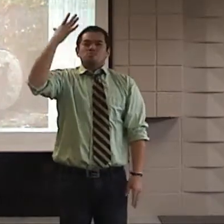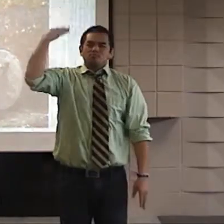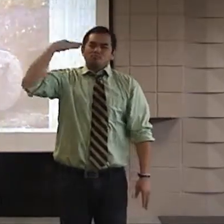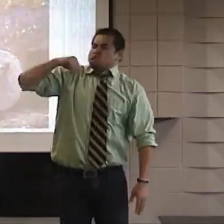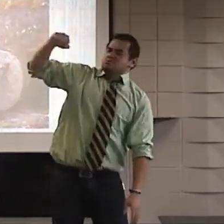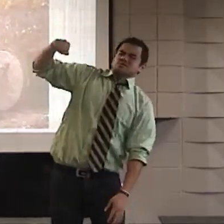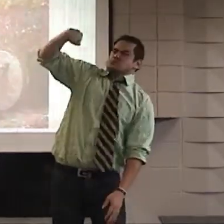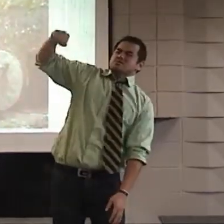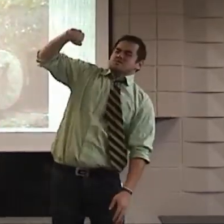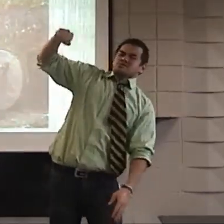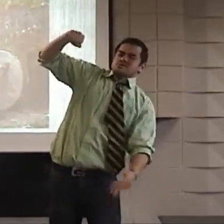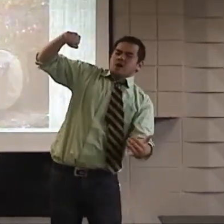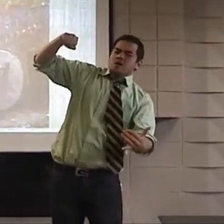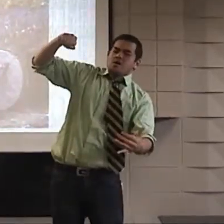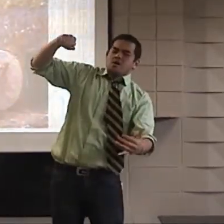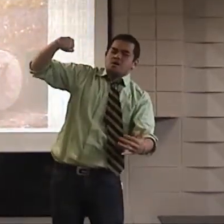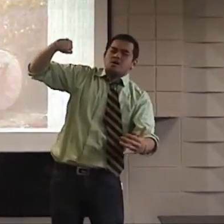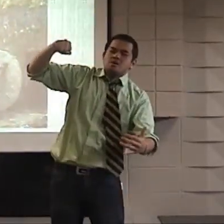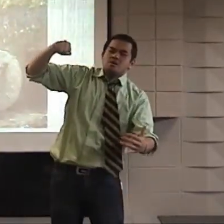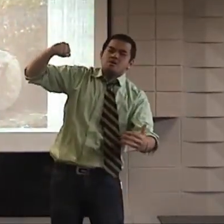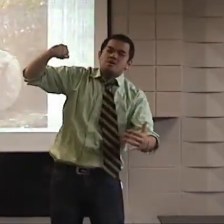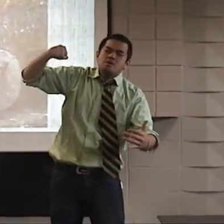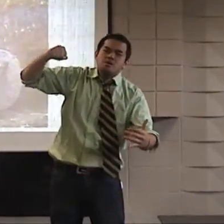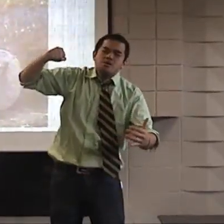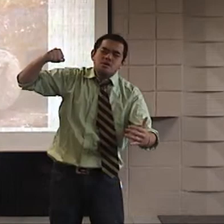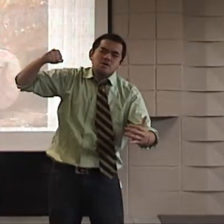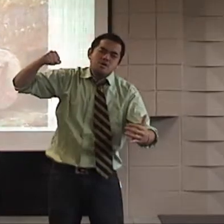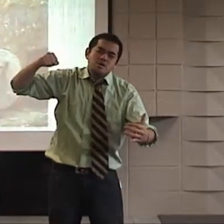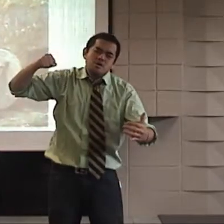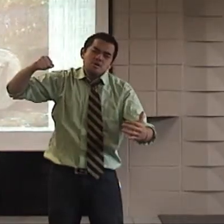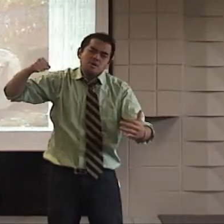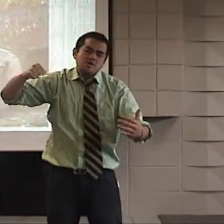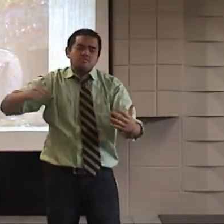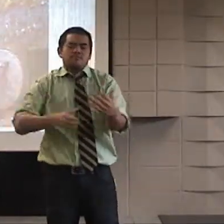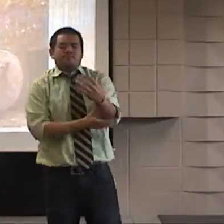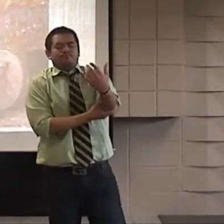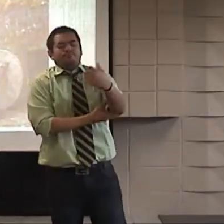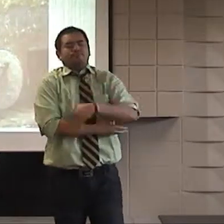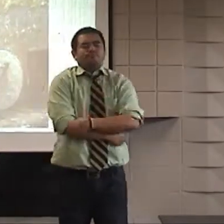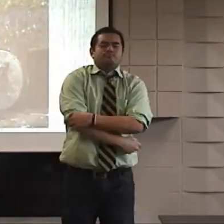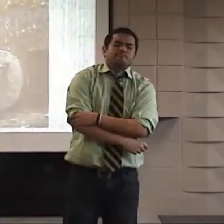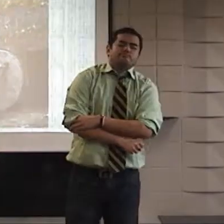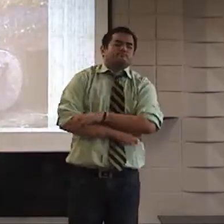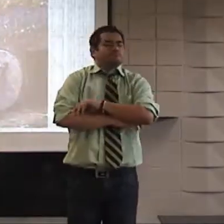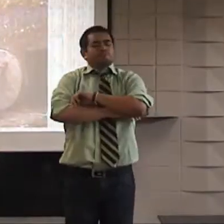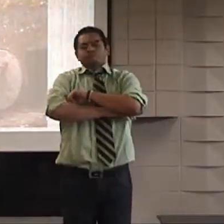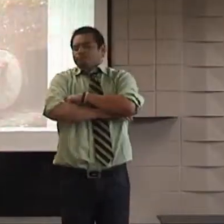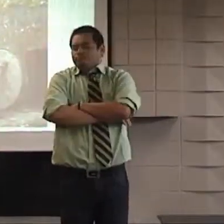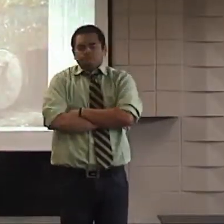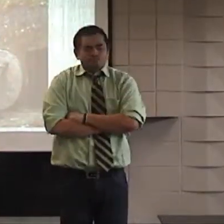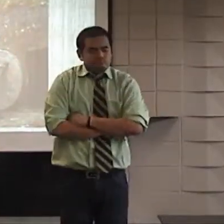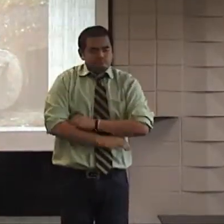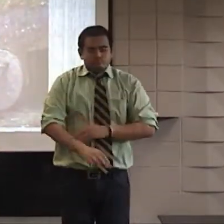And the man said, You two are ridiculous. You have been fighting and resisting the truth.